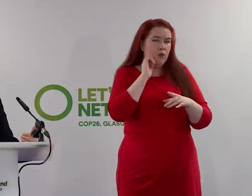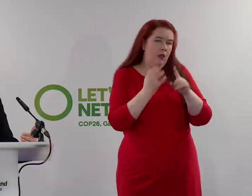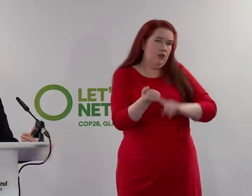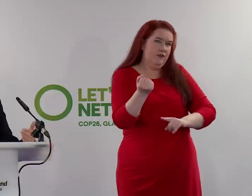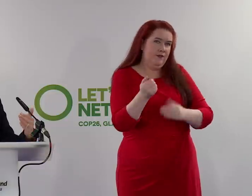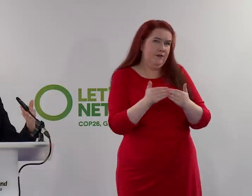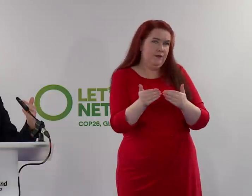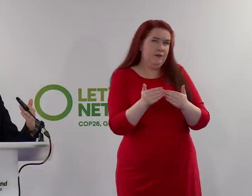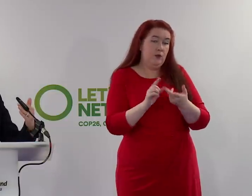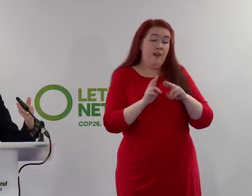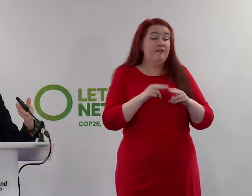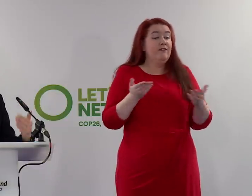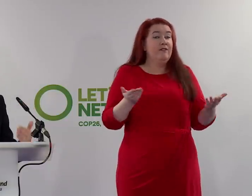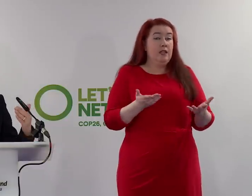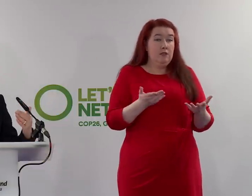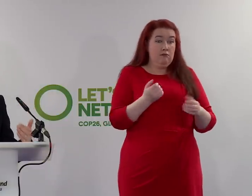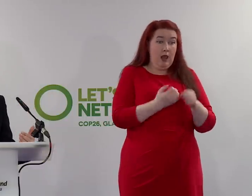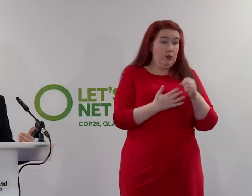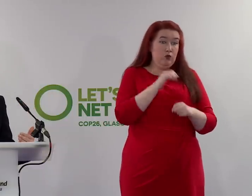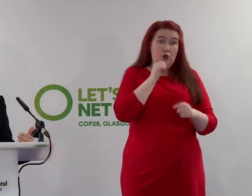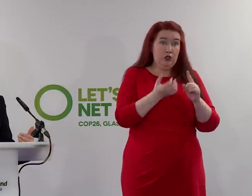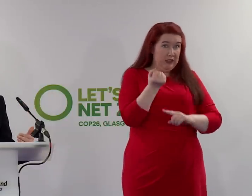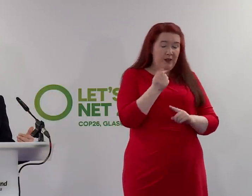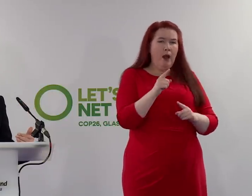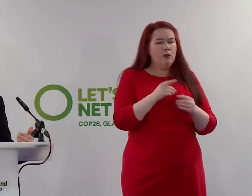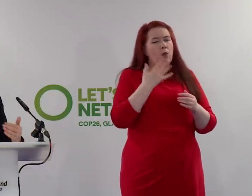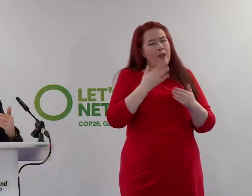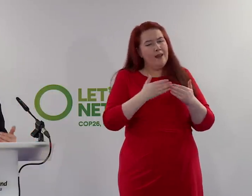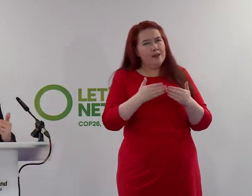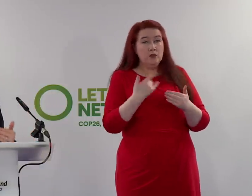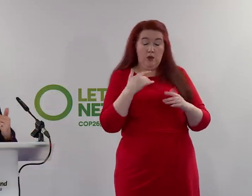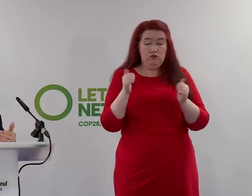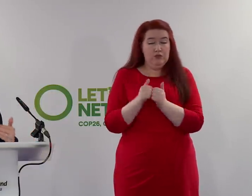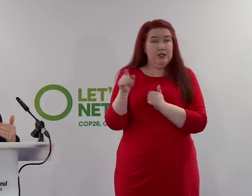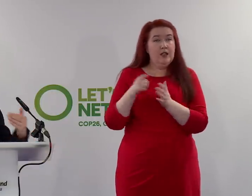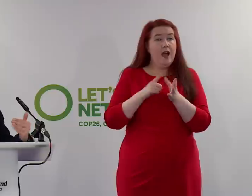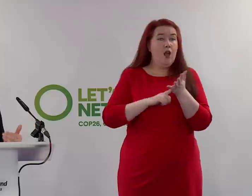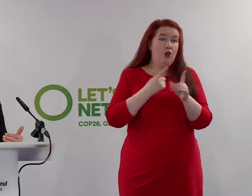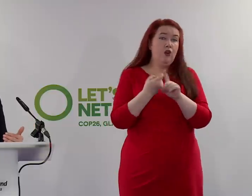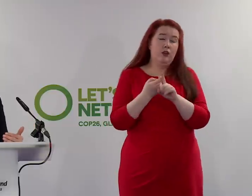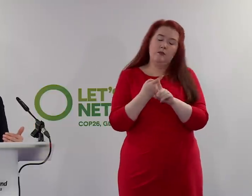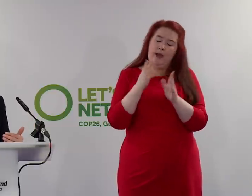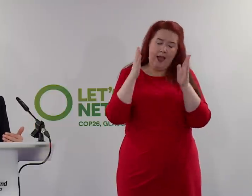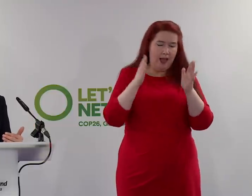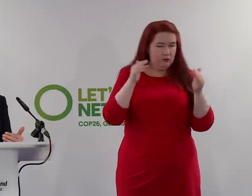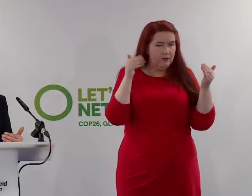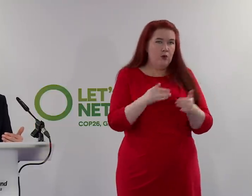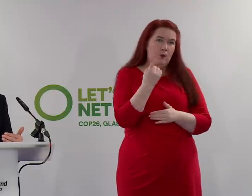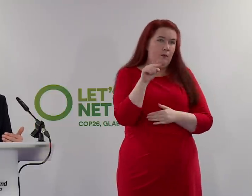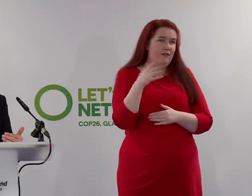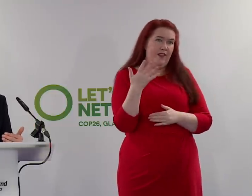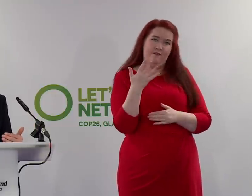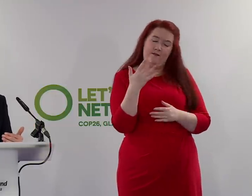of the work. So, you know, I'm fully in agreement with Alok that that has to be what we focus on.